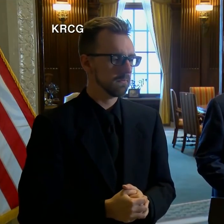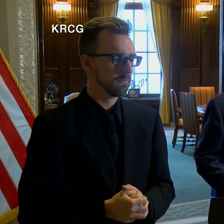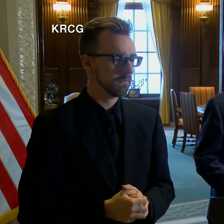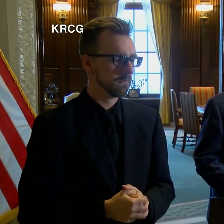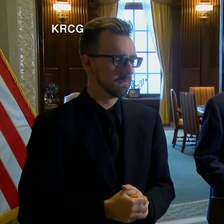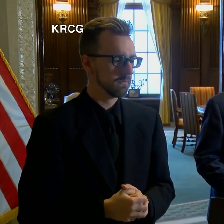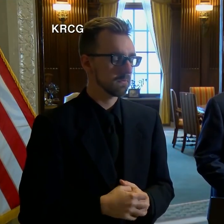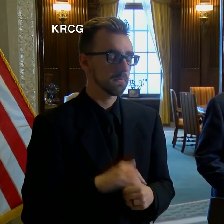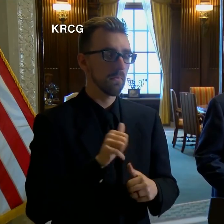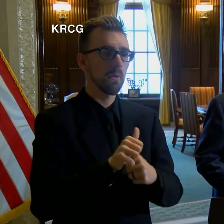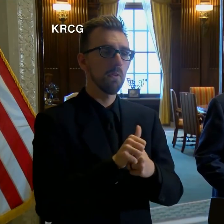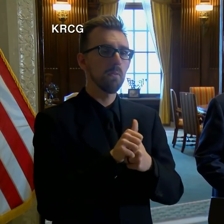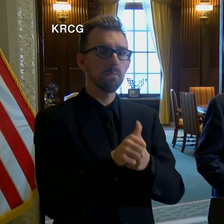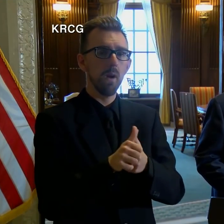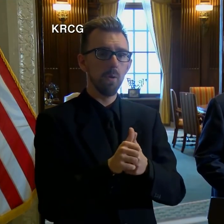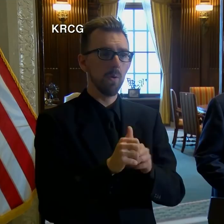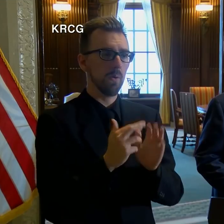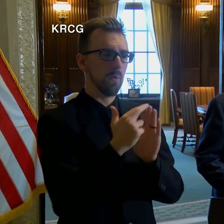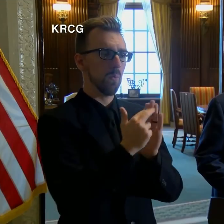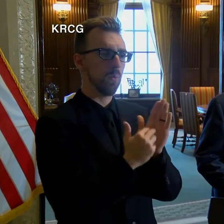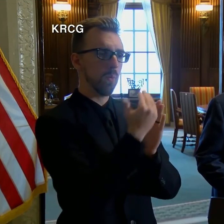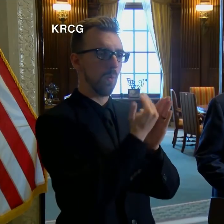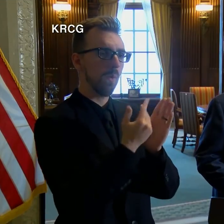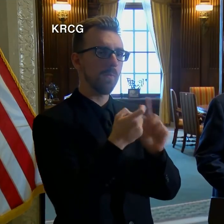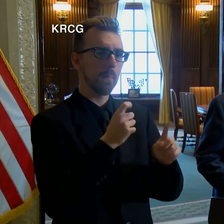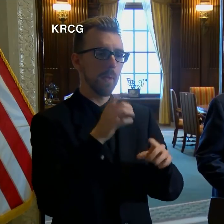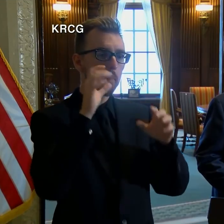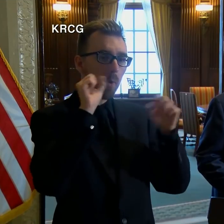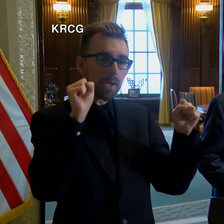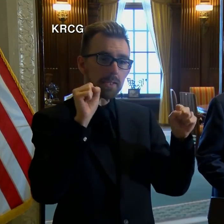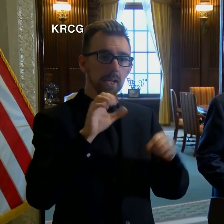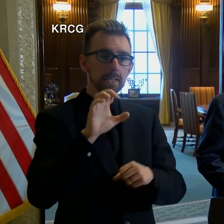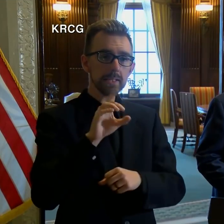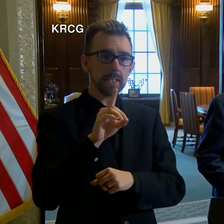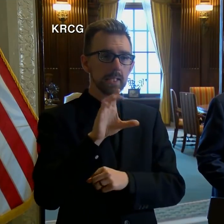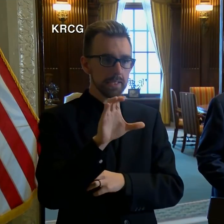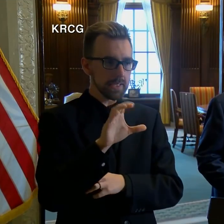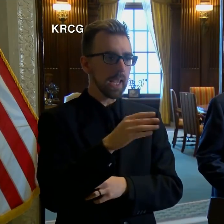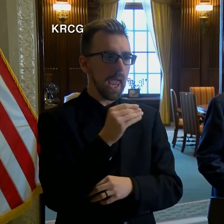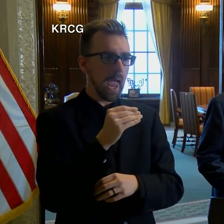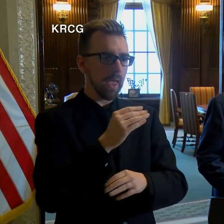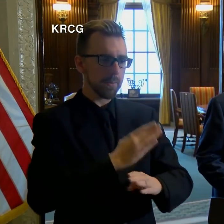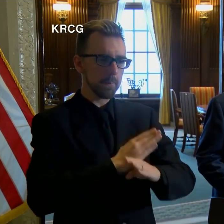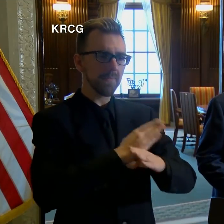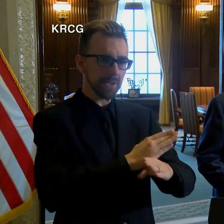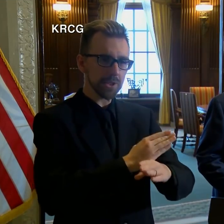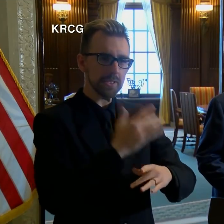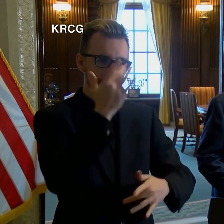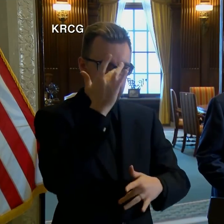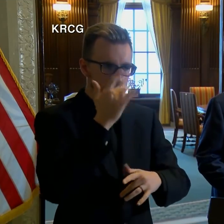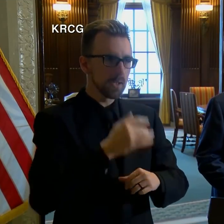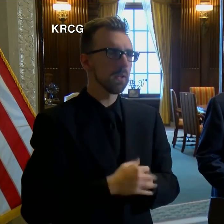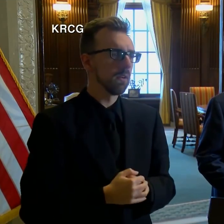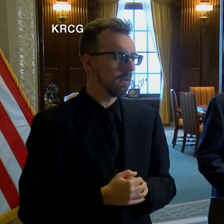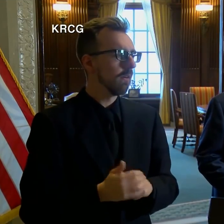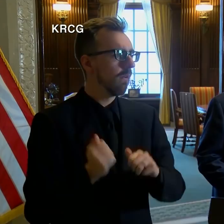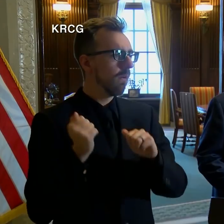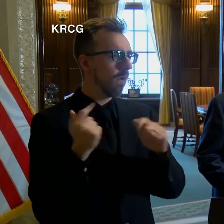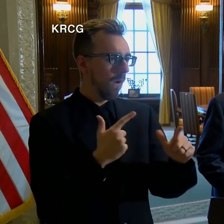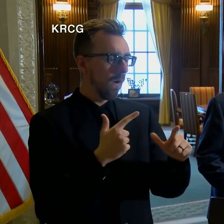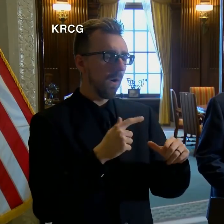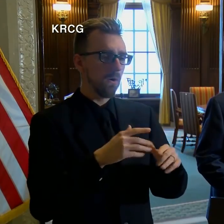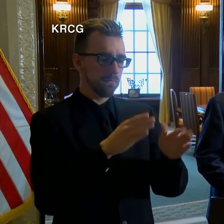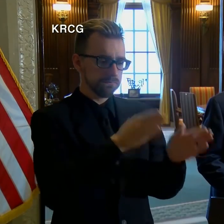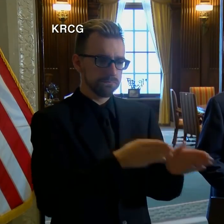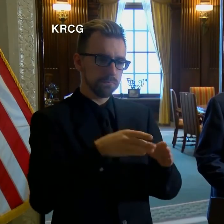accordance with the guidelines from the President and the Centers of Disease Control and Prevention, every person in the state